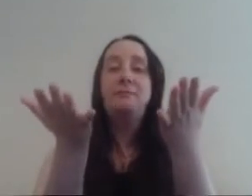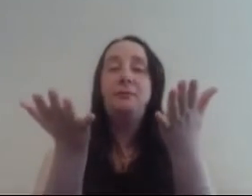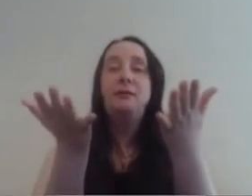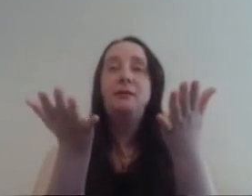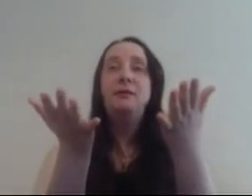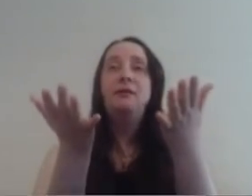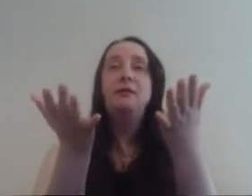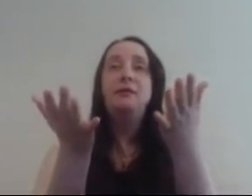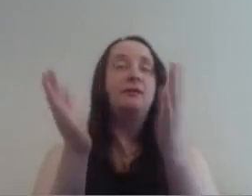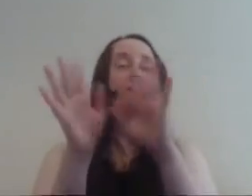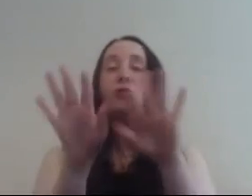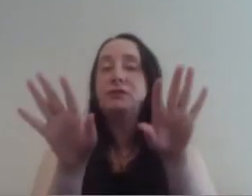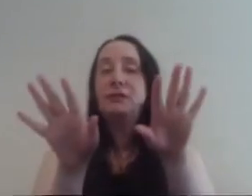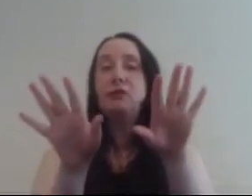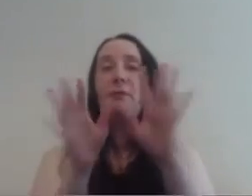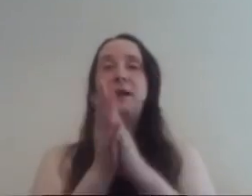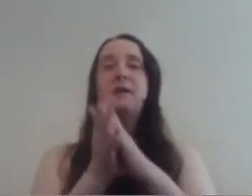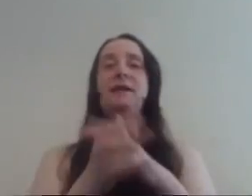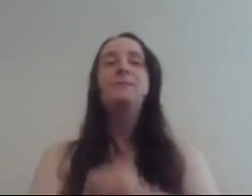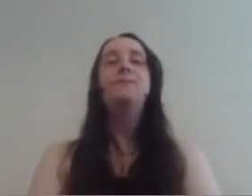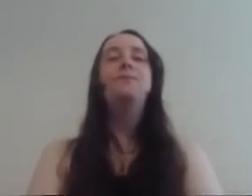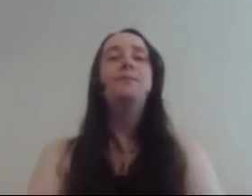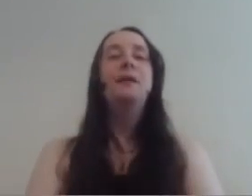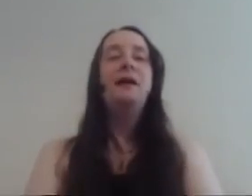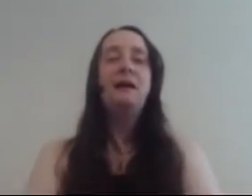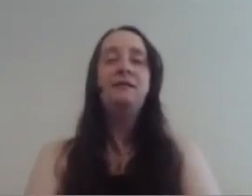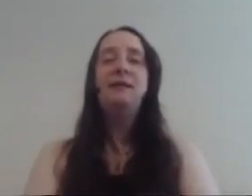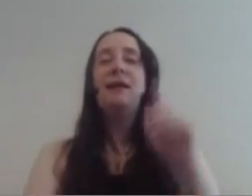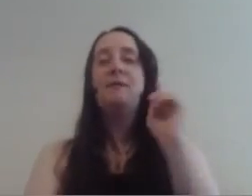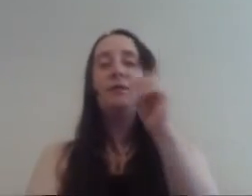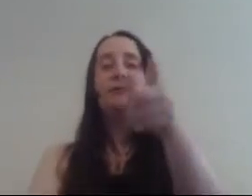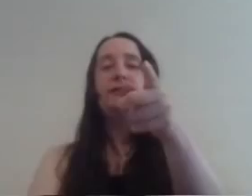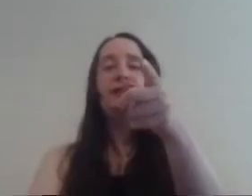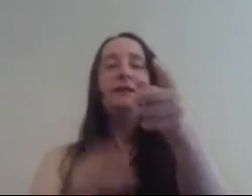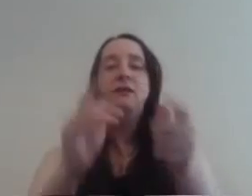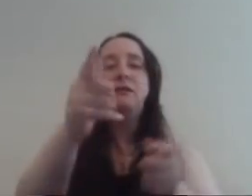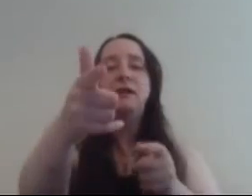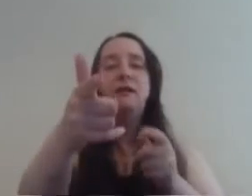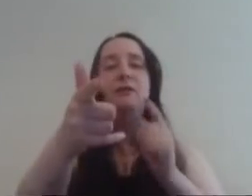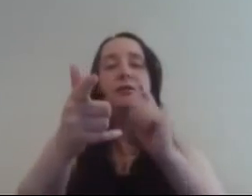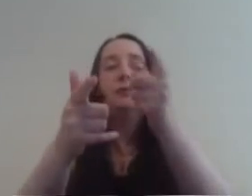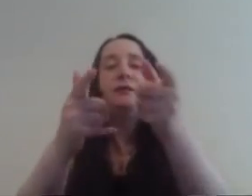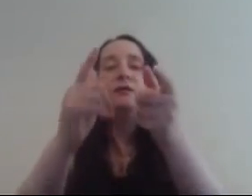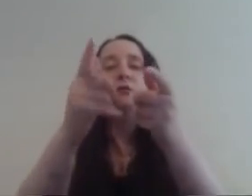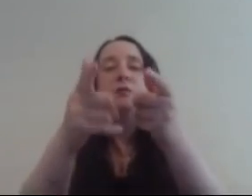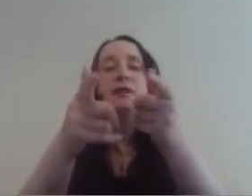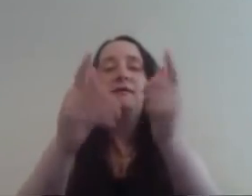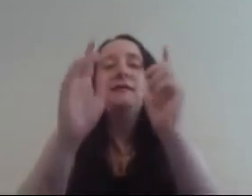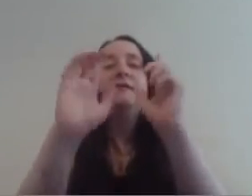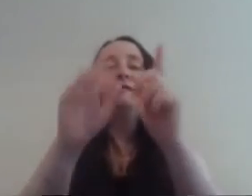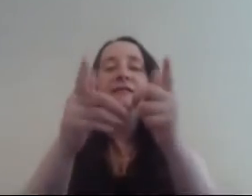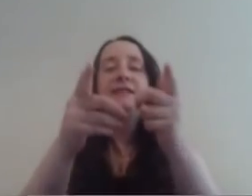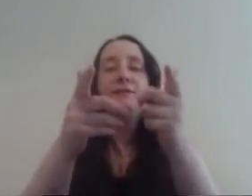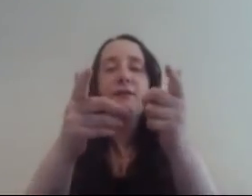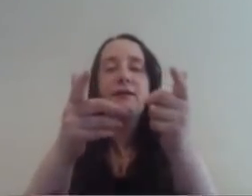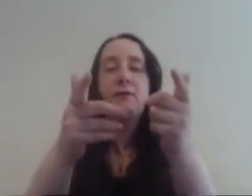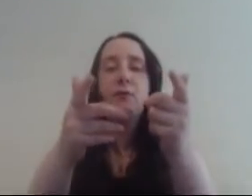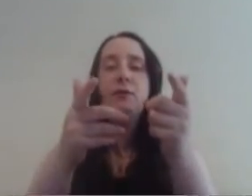it doesn't cost a single penny and have a good day good night good week good weekend stay safe out there everyone